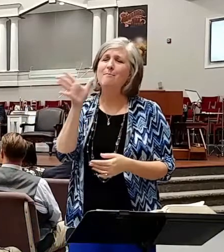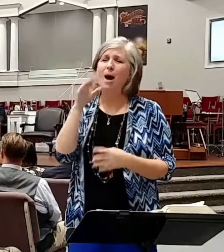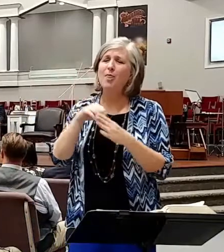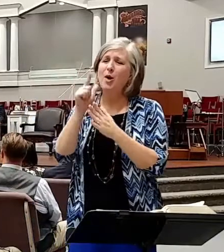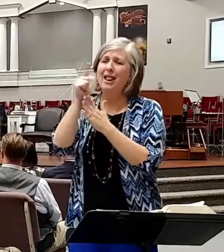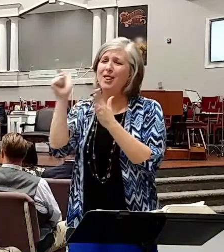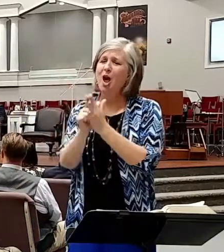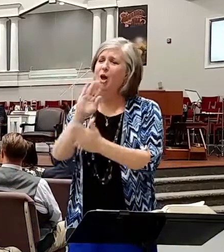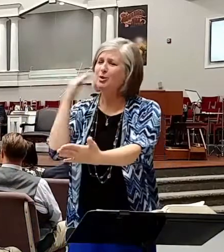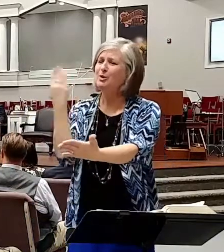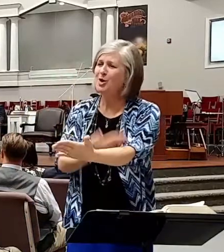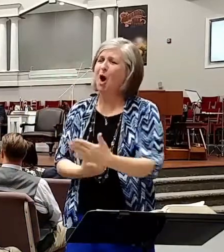you go.